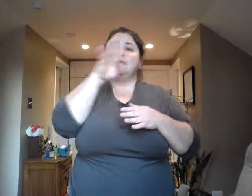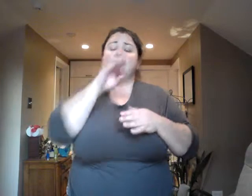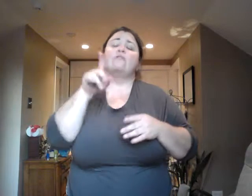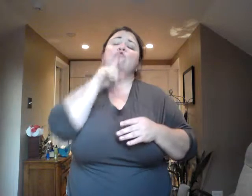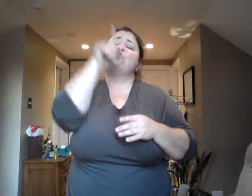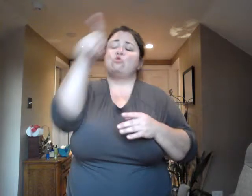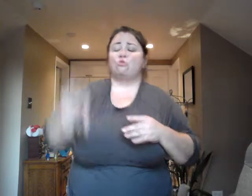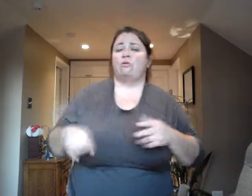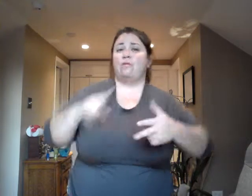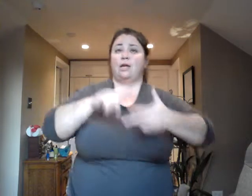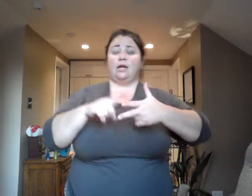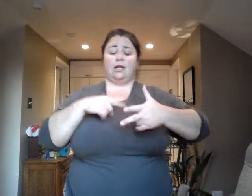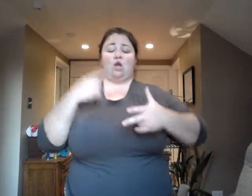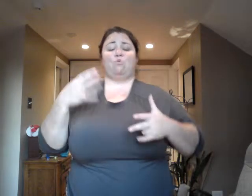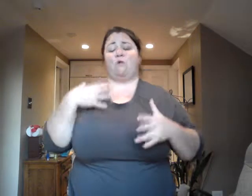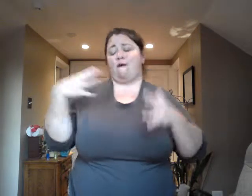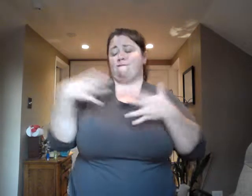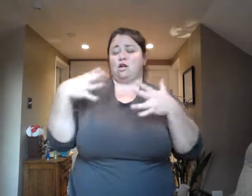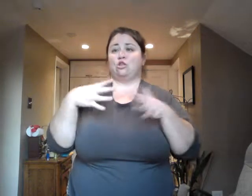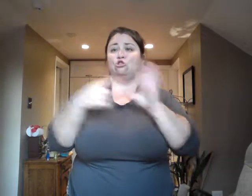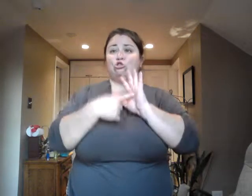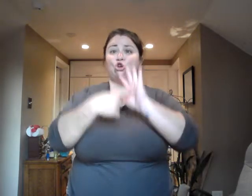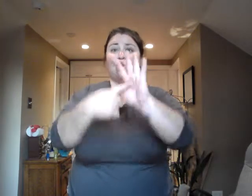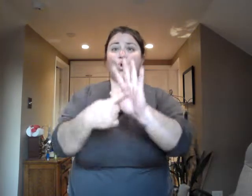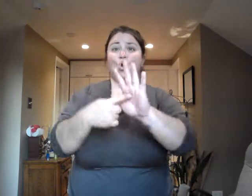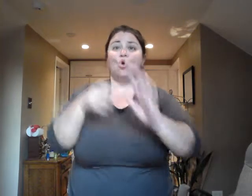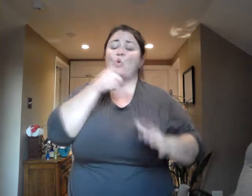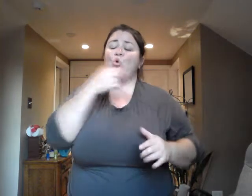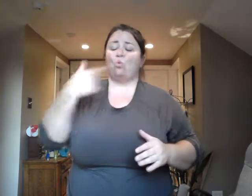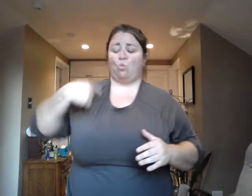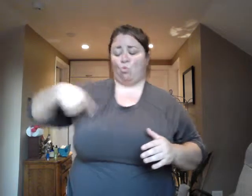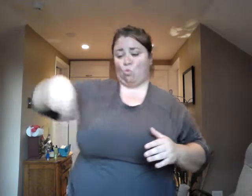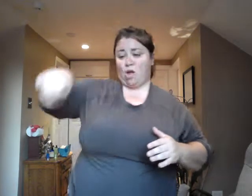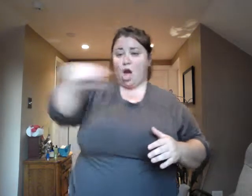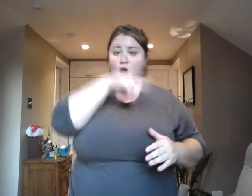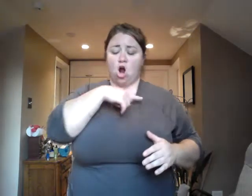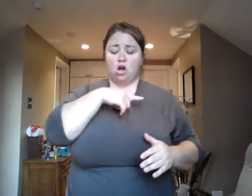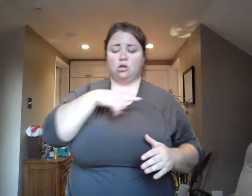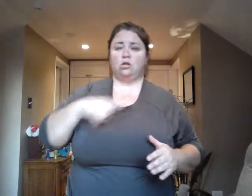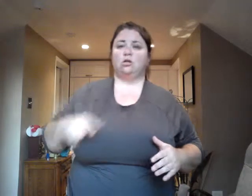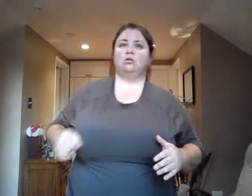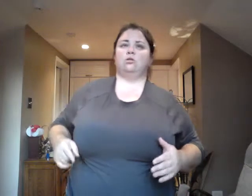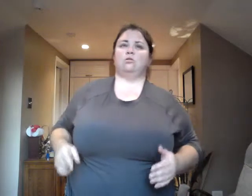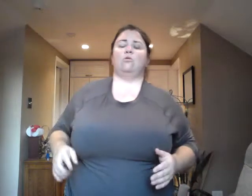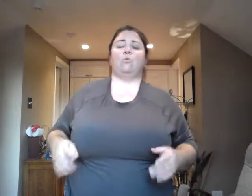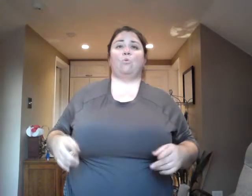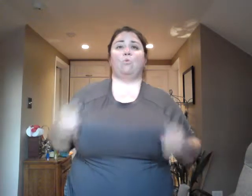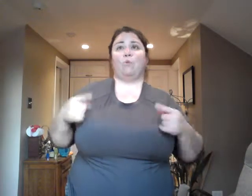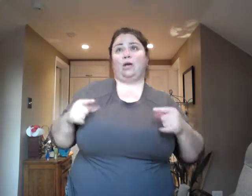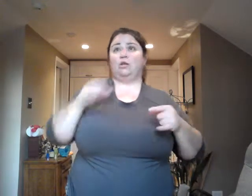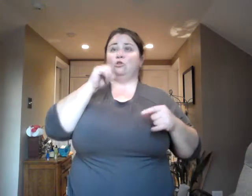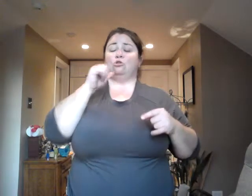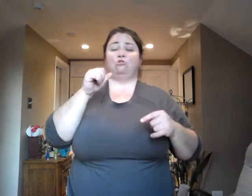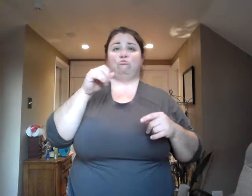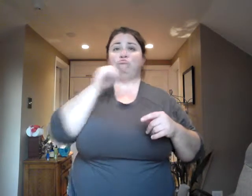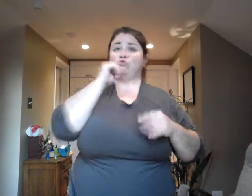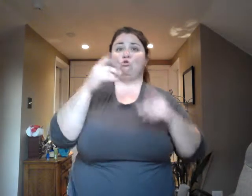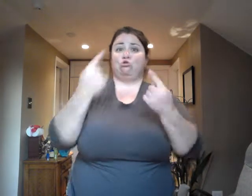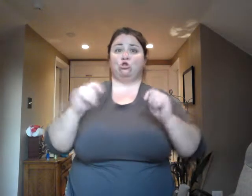and we're holding back in some ways because of our fears. Well, sad to say, it's not possible to do